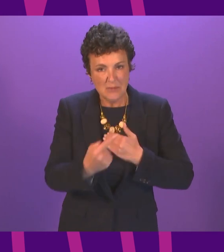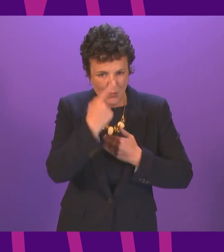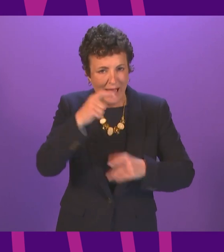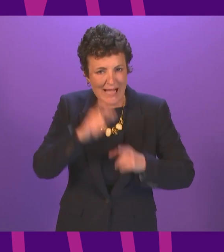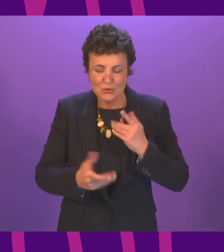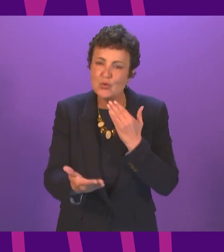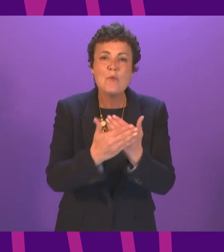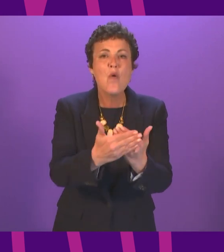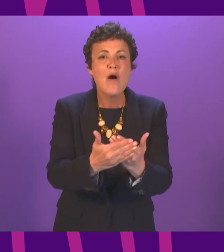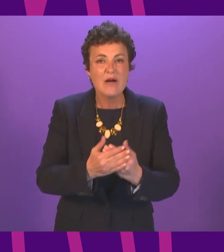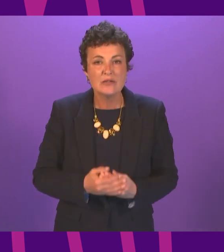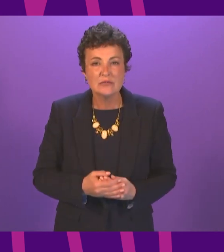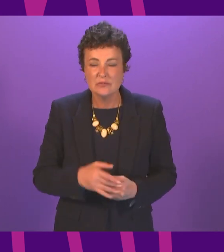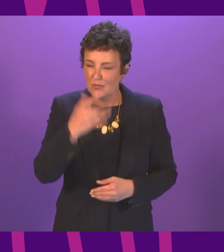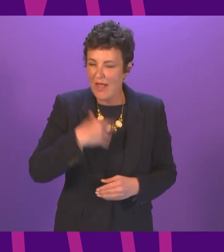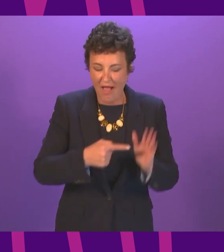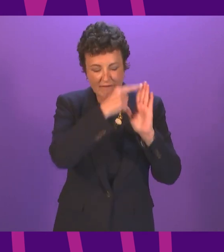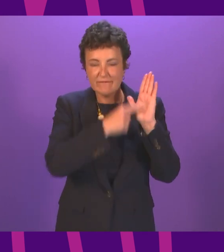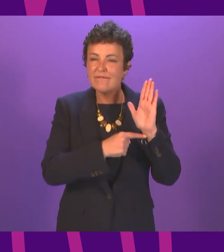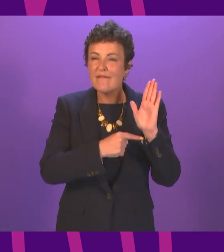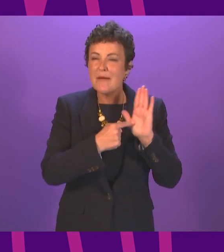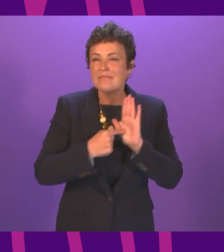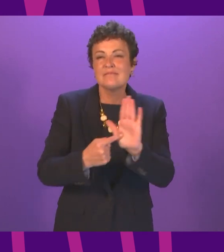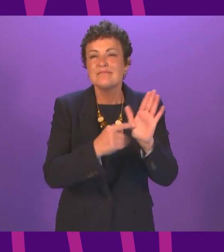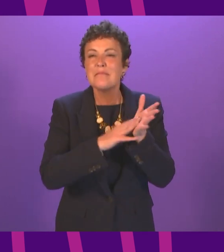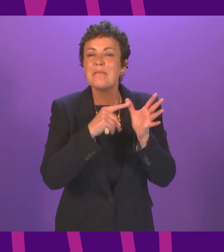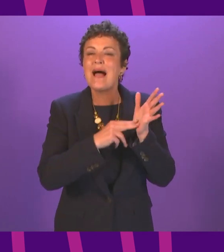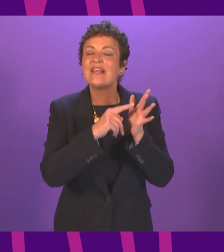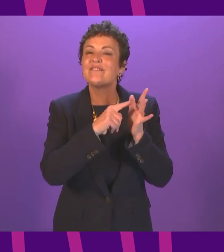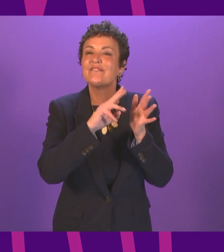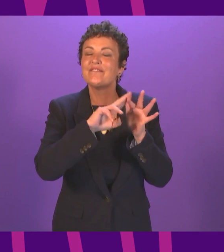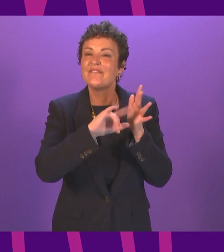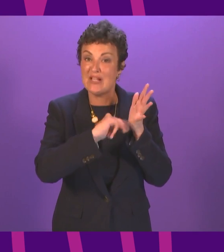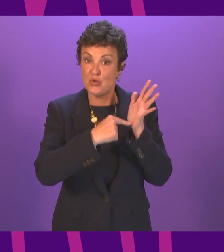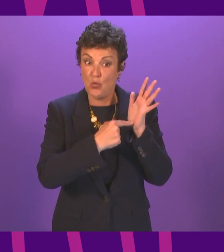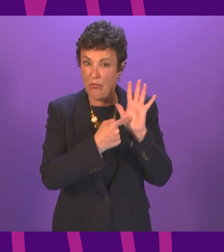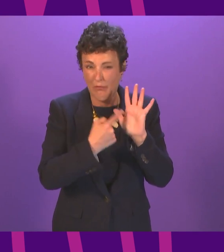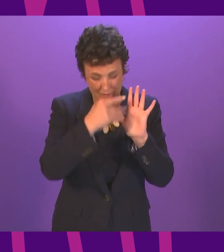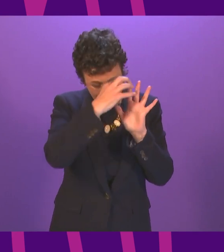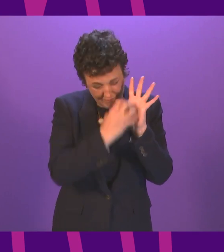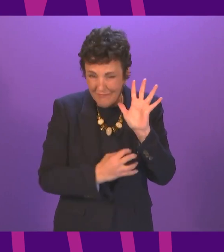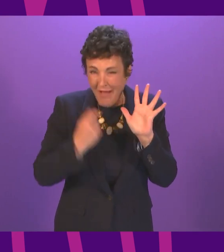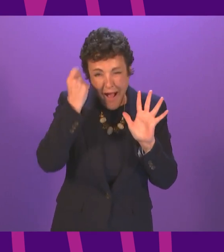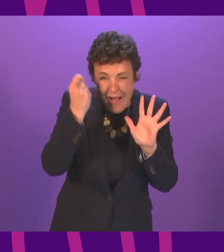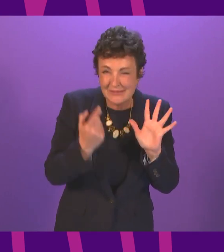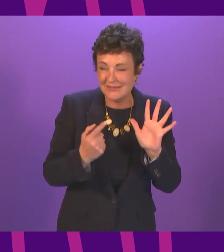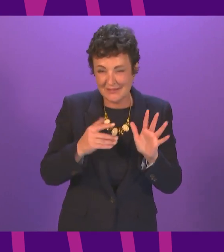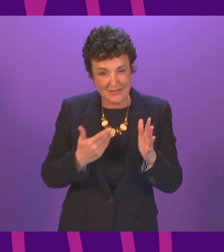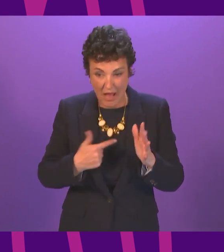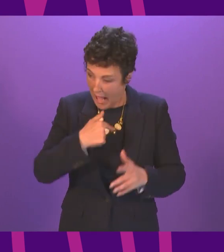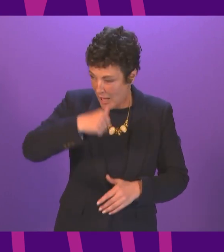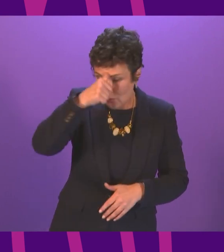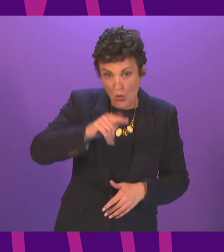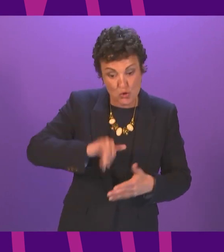full to the brim with policy ideas I know the Scottish government has been working hard to implement